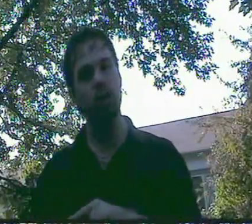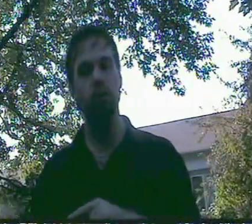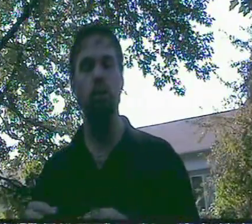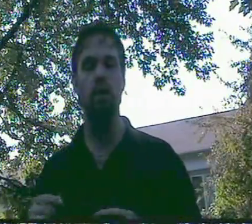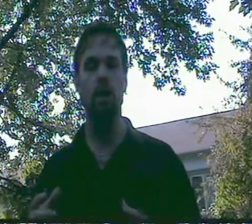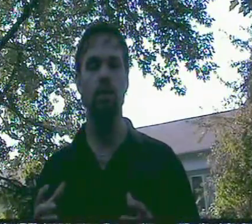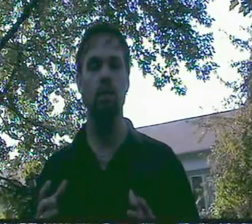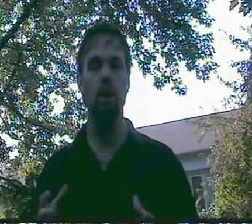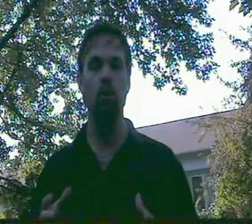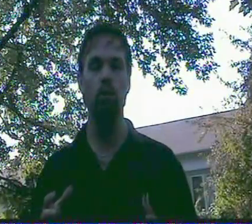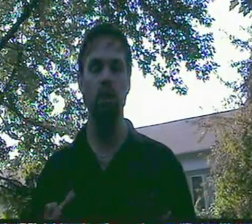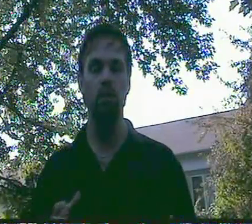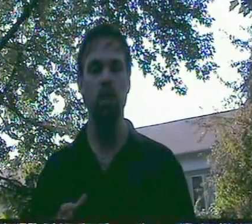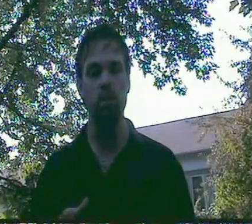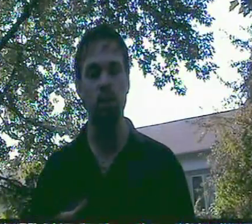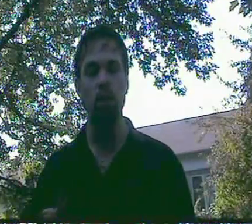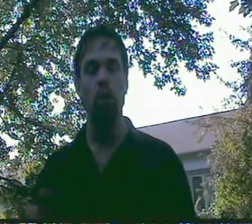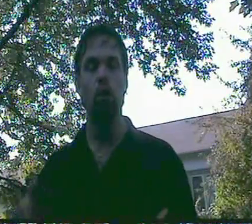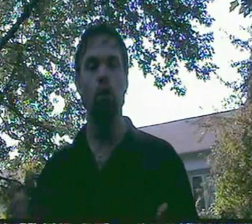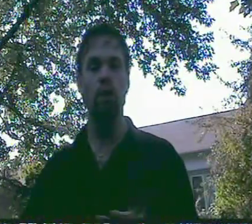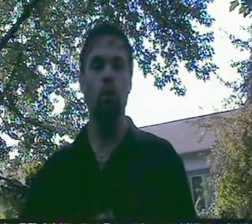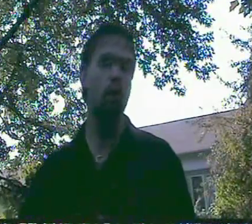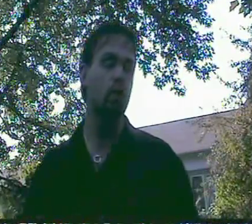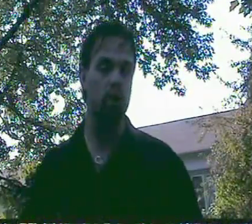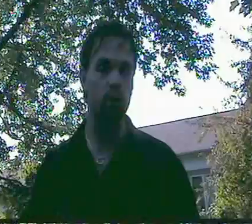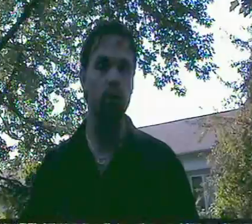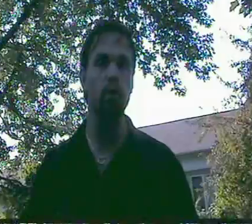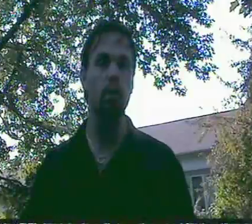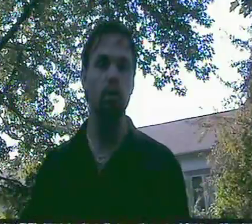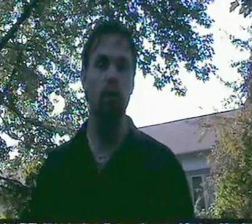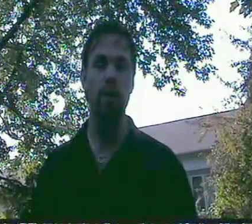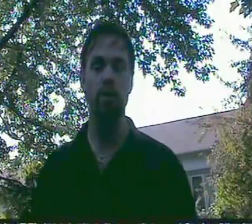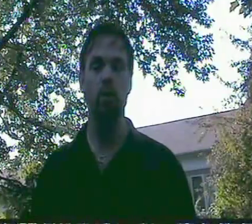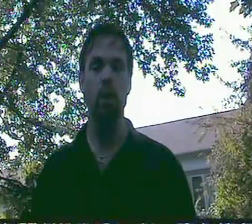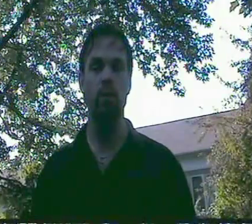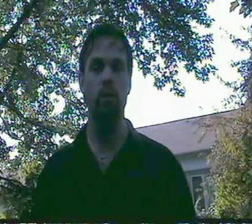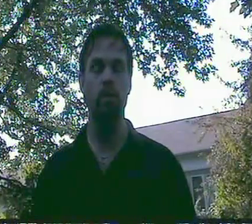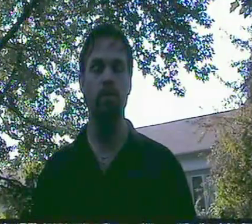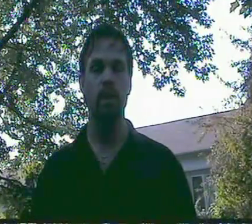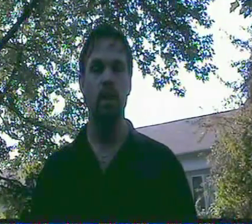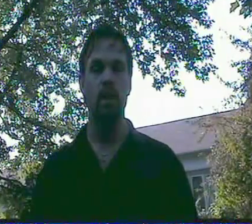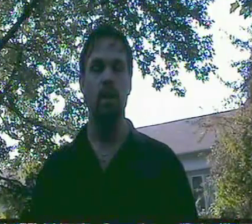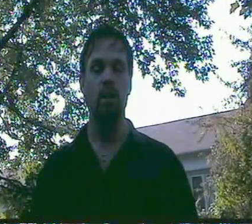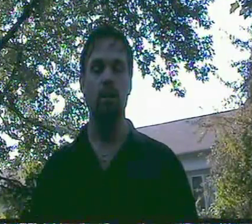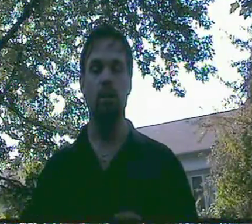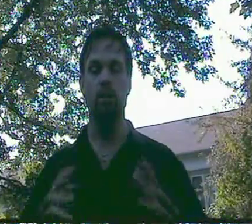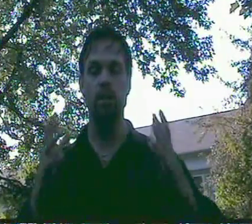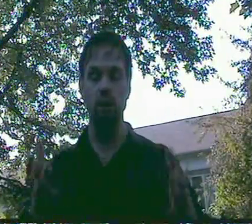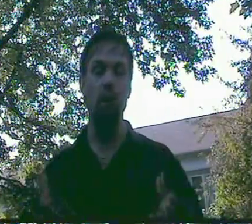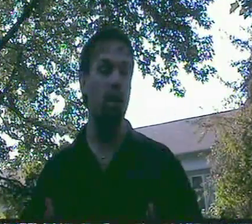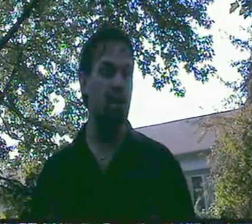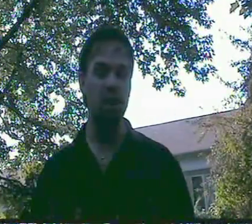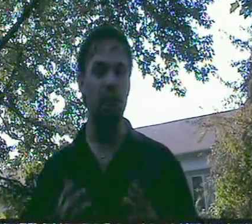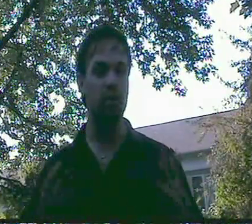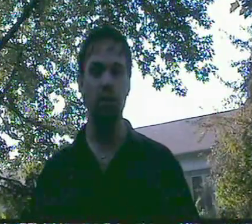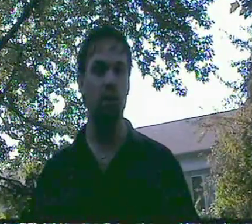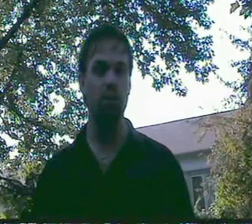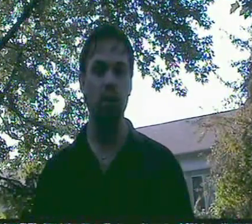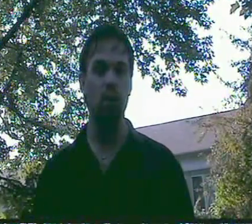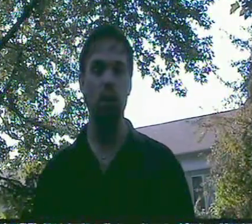this with them so they will be the people who get the wealth transfer to them rather than away from them. You know, this is all about education. It's all this video is.